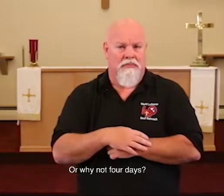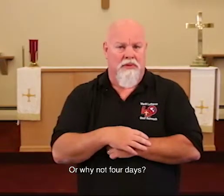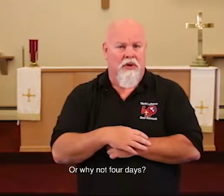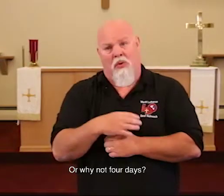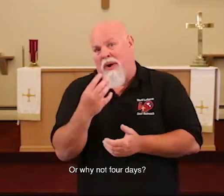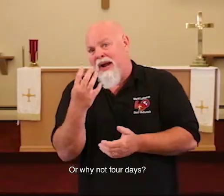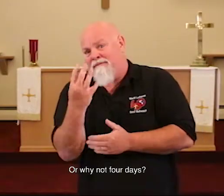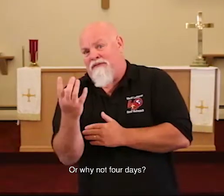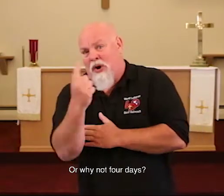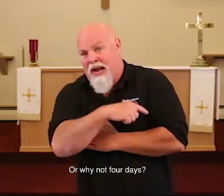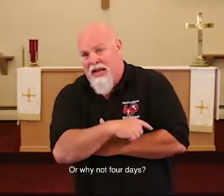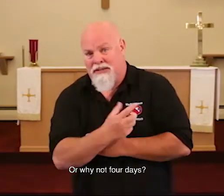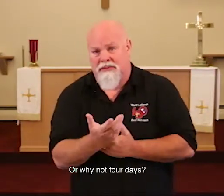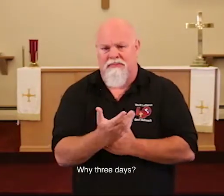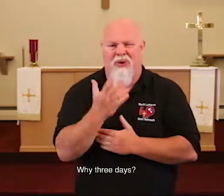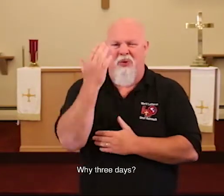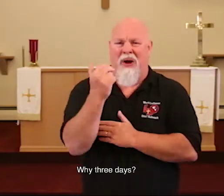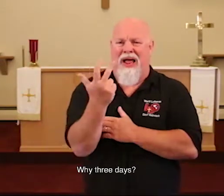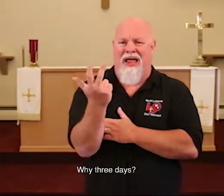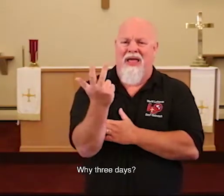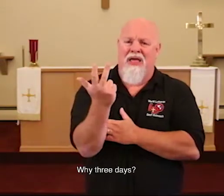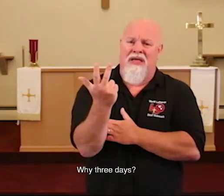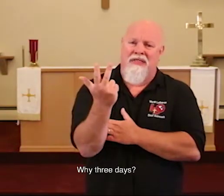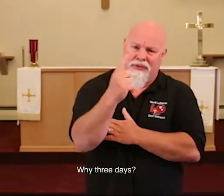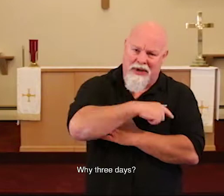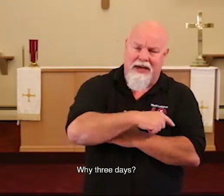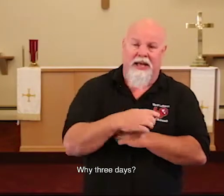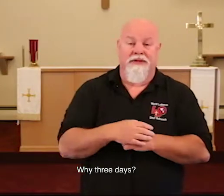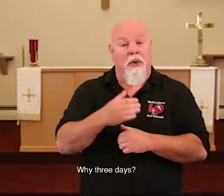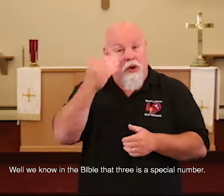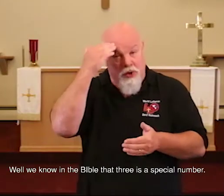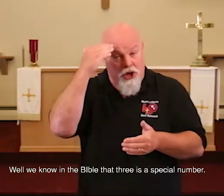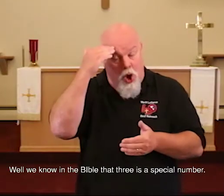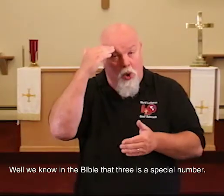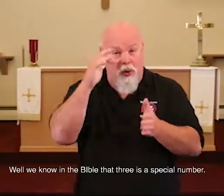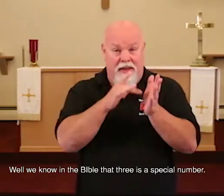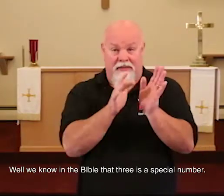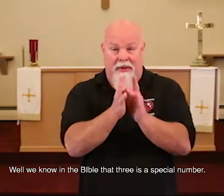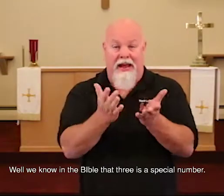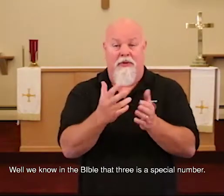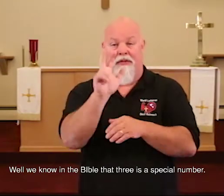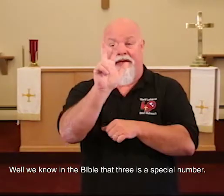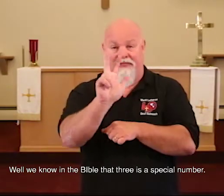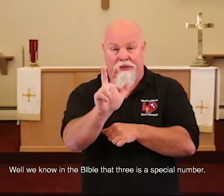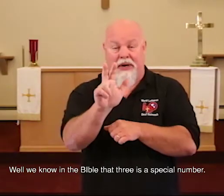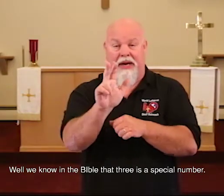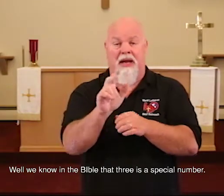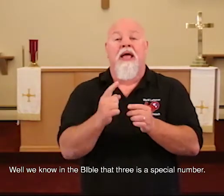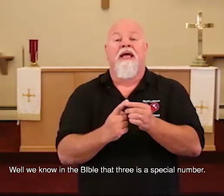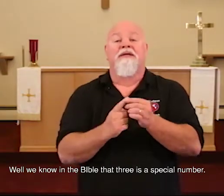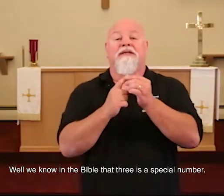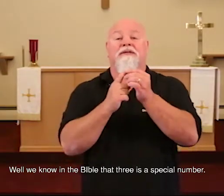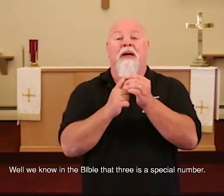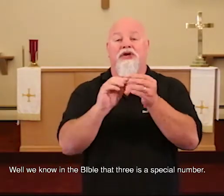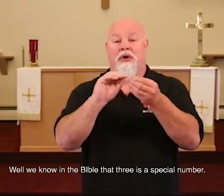Or why not four days? But why three days? Well, we know in the Bible that three is a special